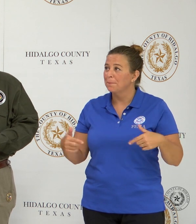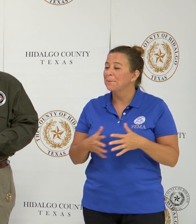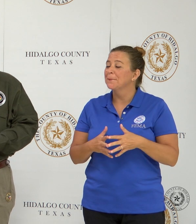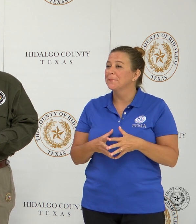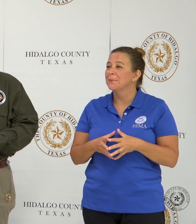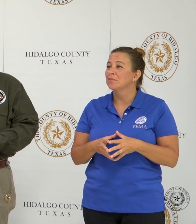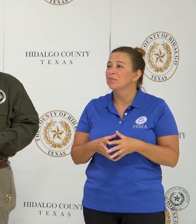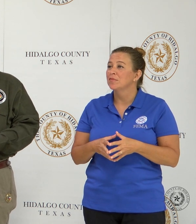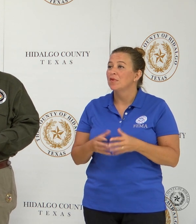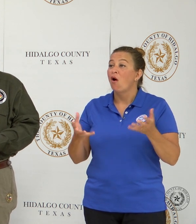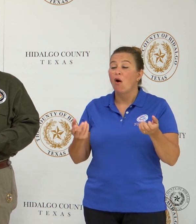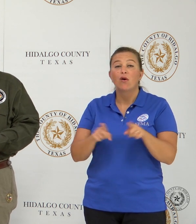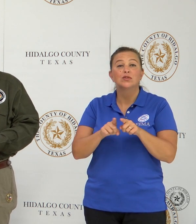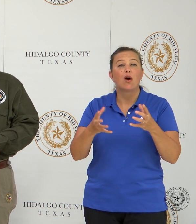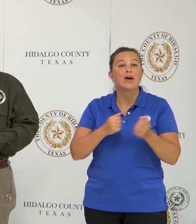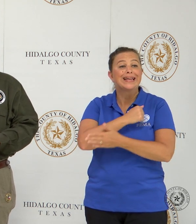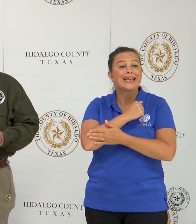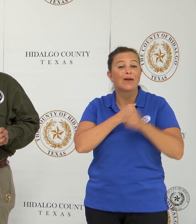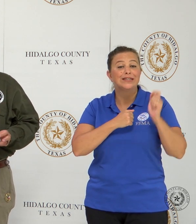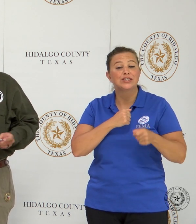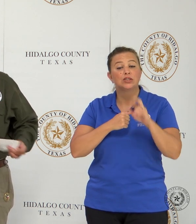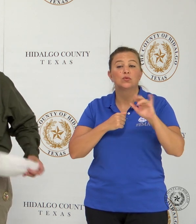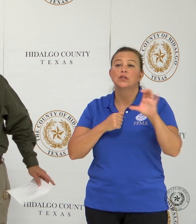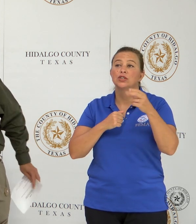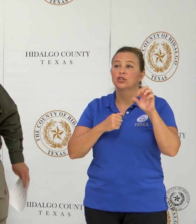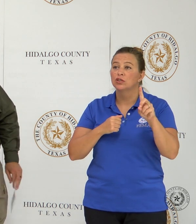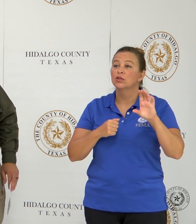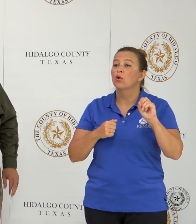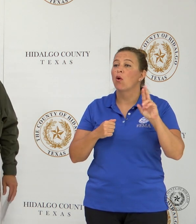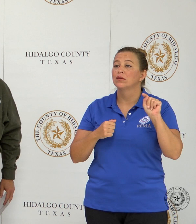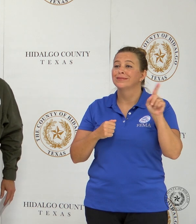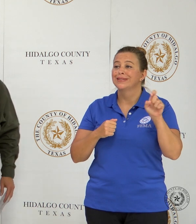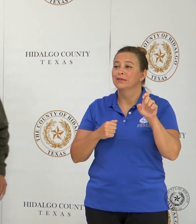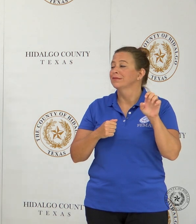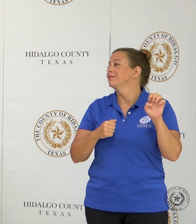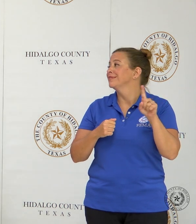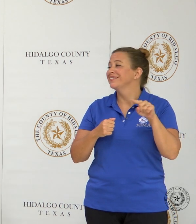County Judge Richard Cortez make the opening ceremonies.